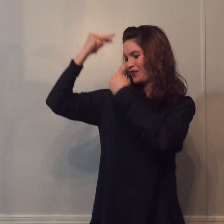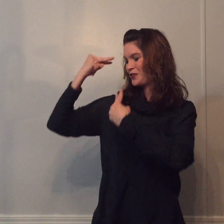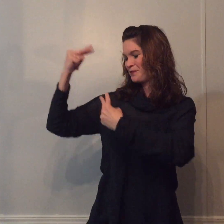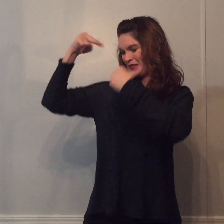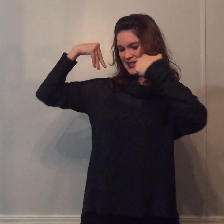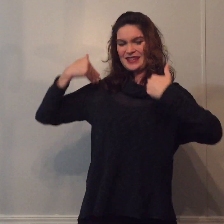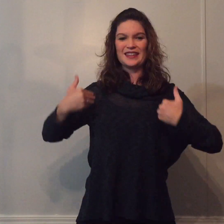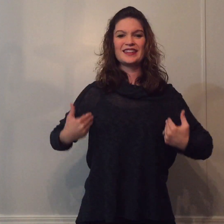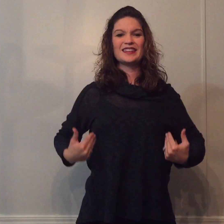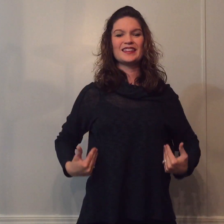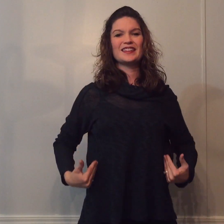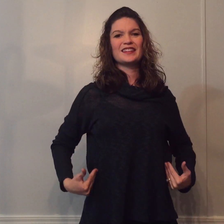And